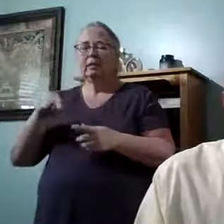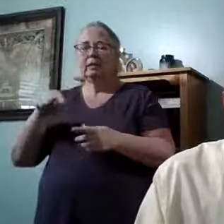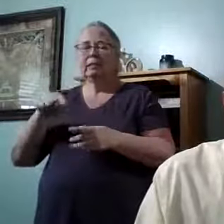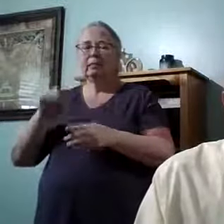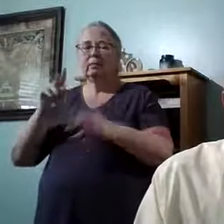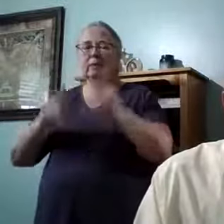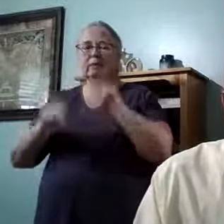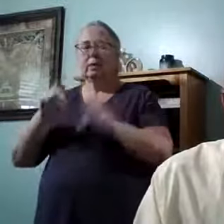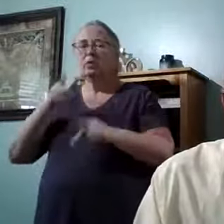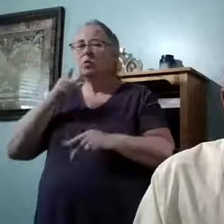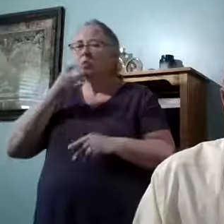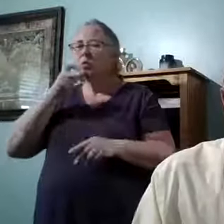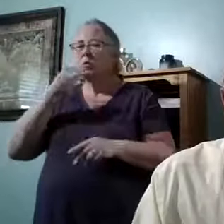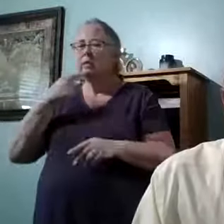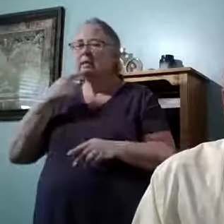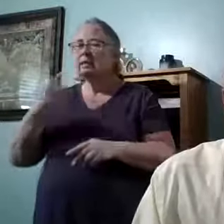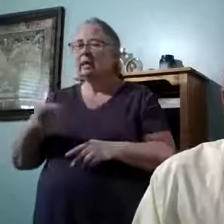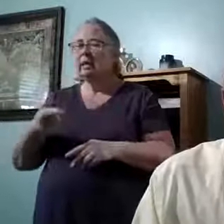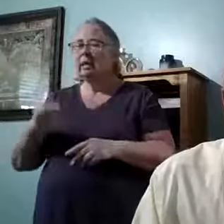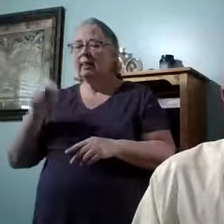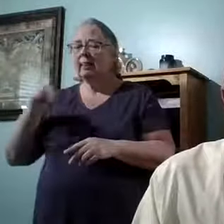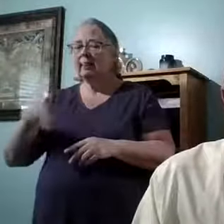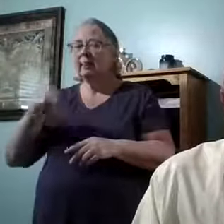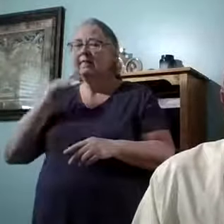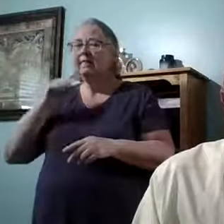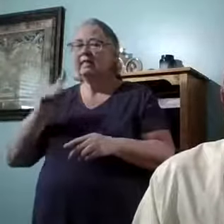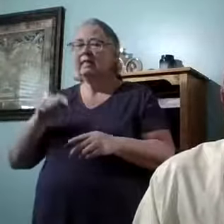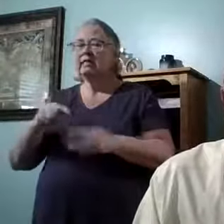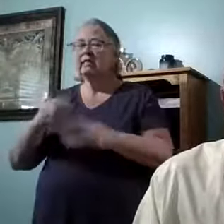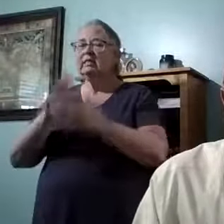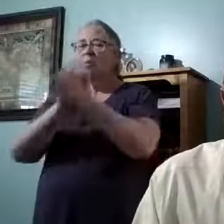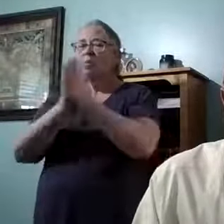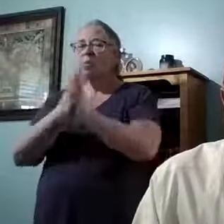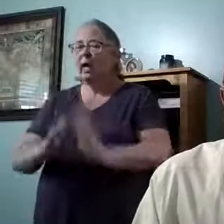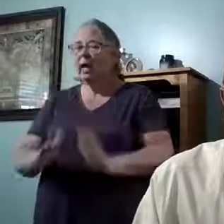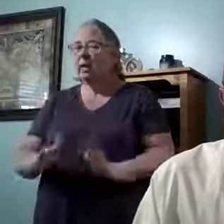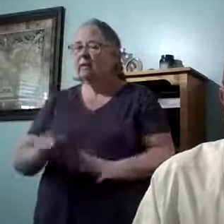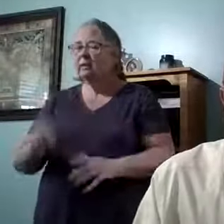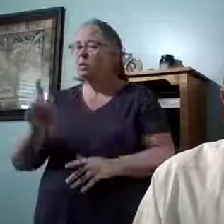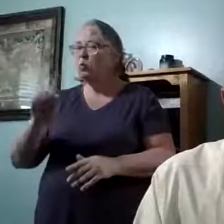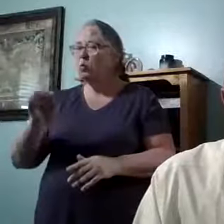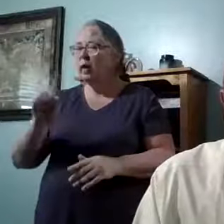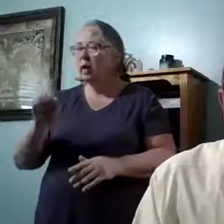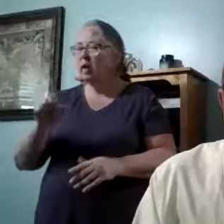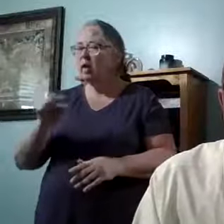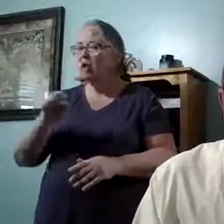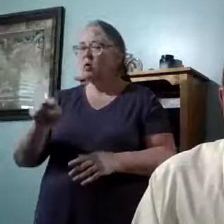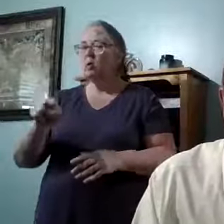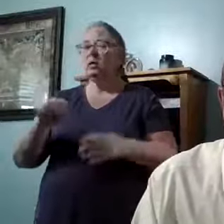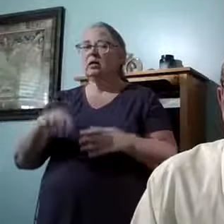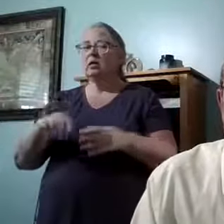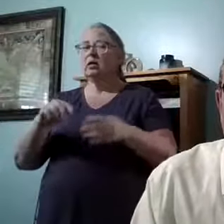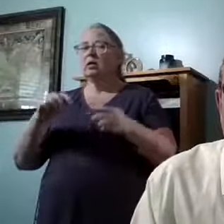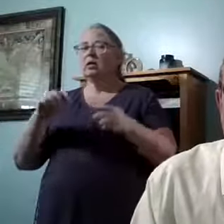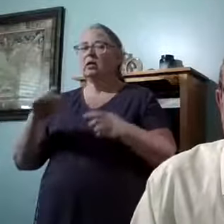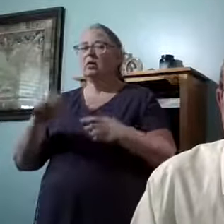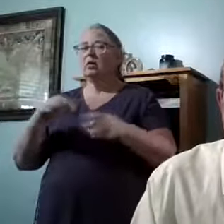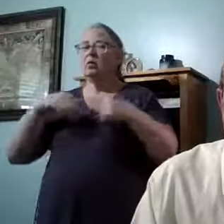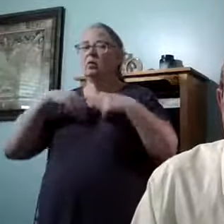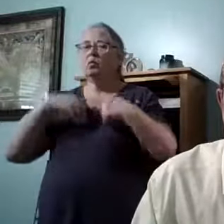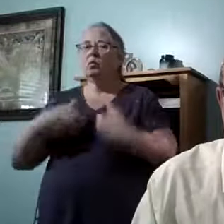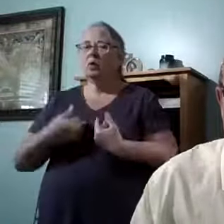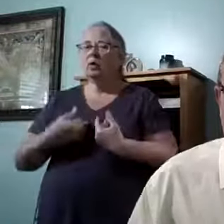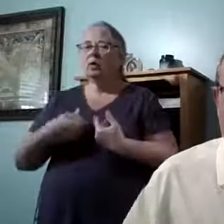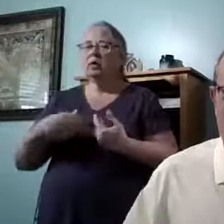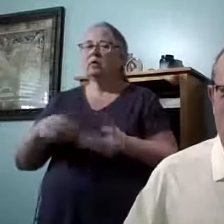to whom he said, this is the rest wherewith you may cause the weary to